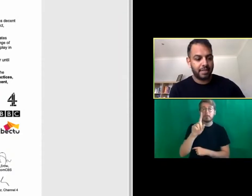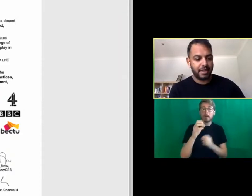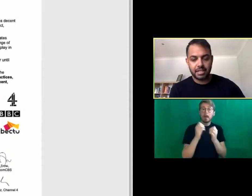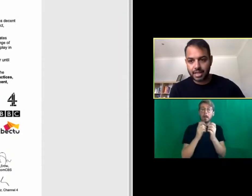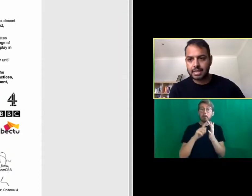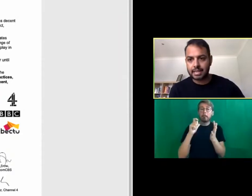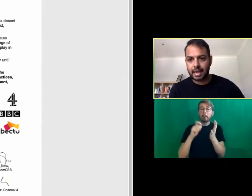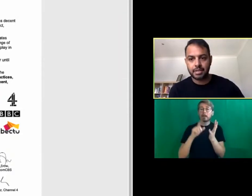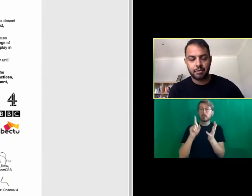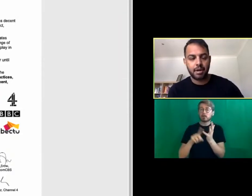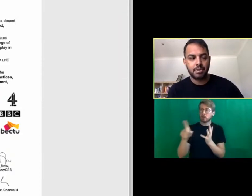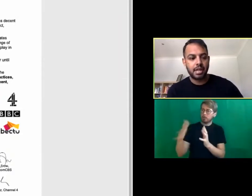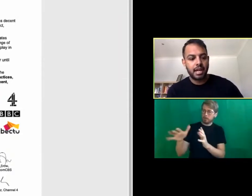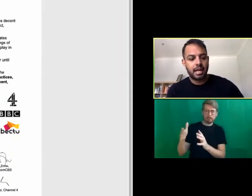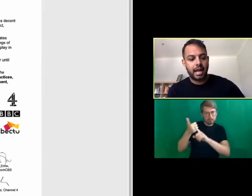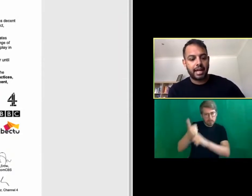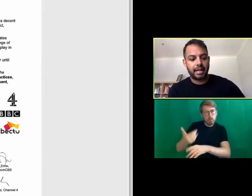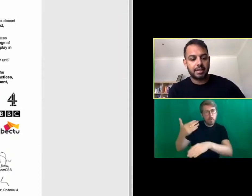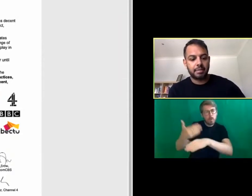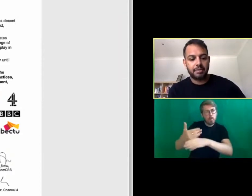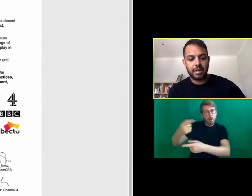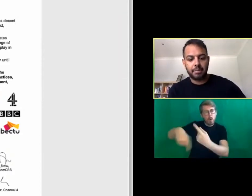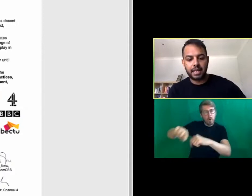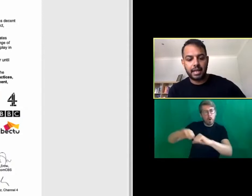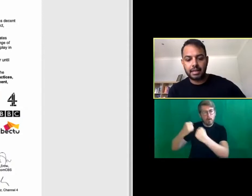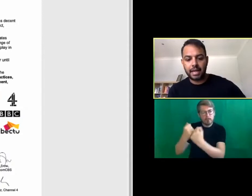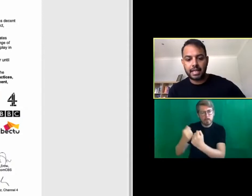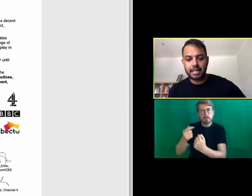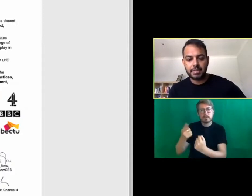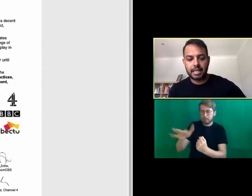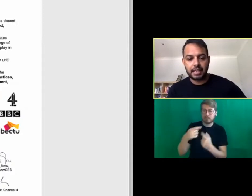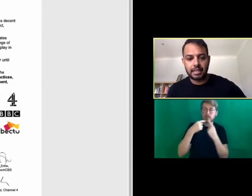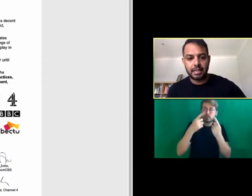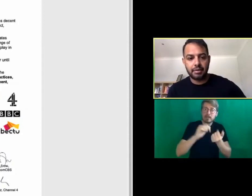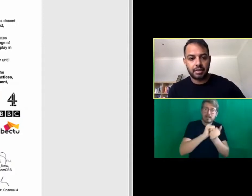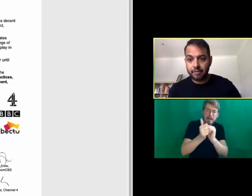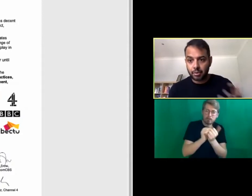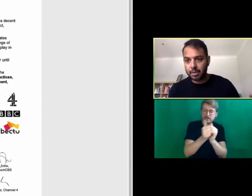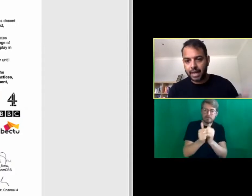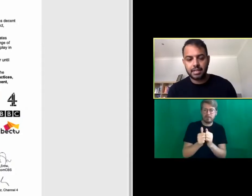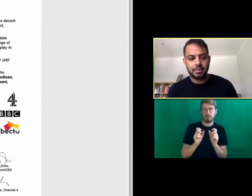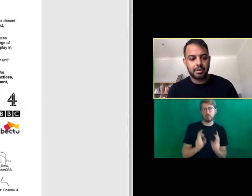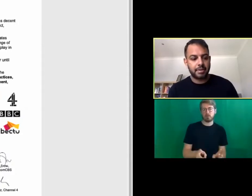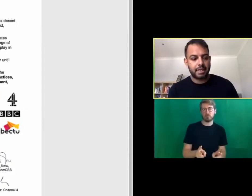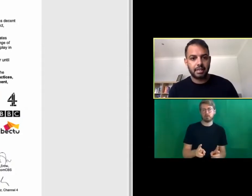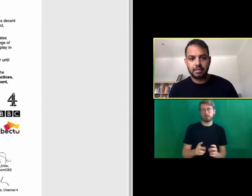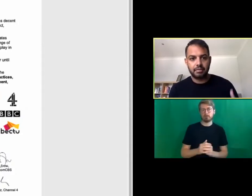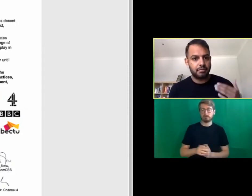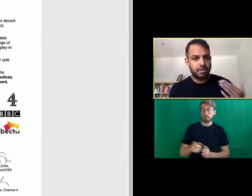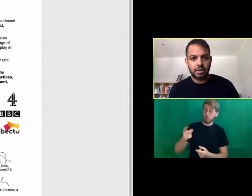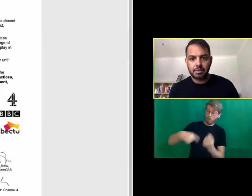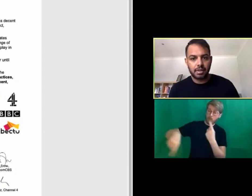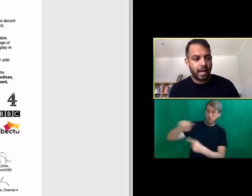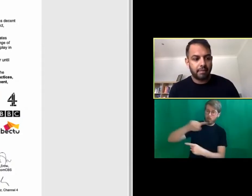you know they suggested this collaborative approach and both Philippa and Bally in particular you know and everyone at BEC2 have been